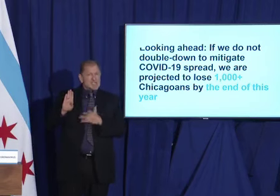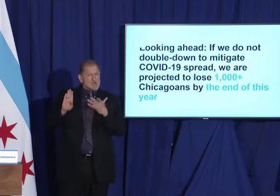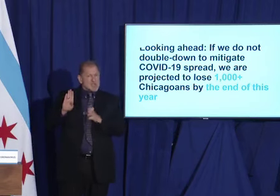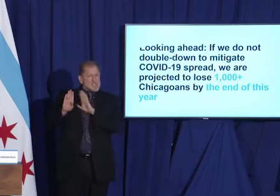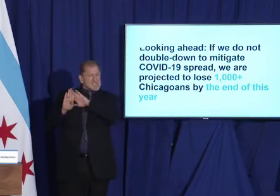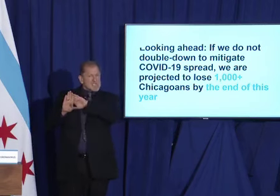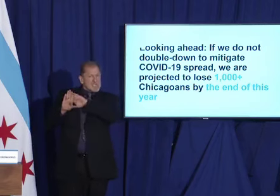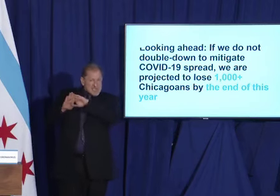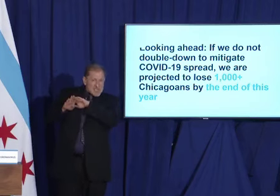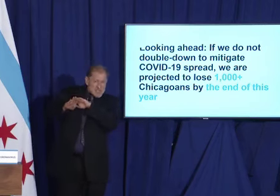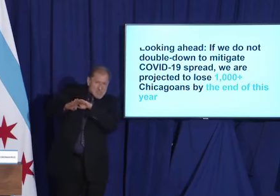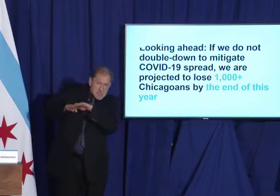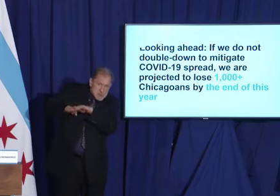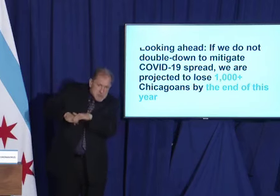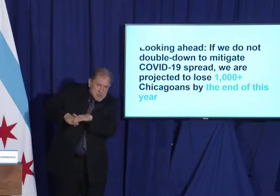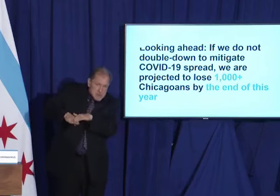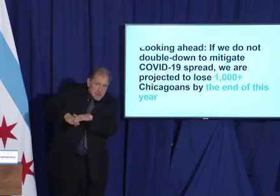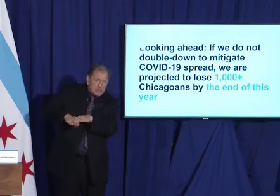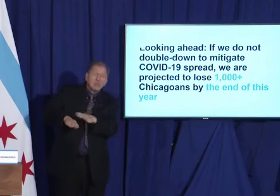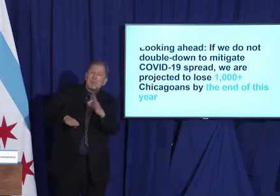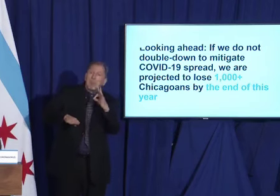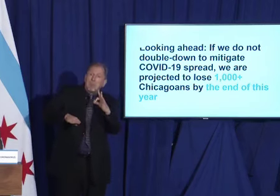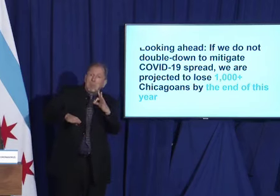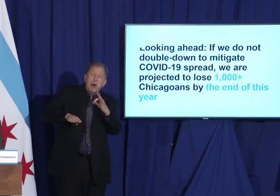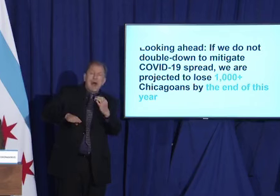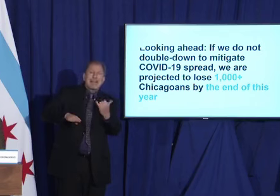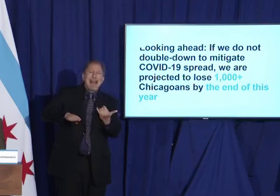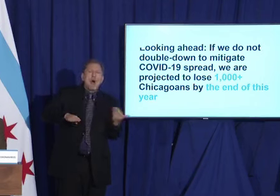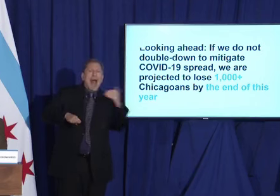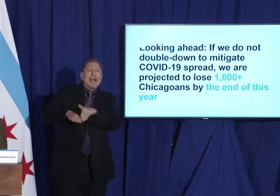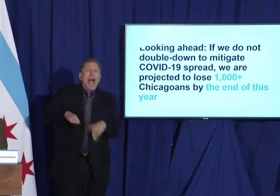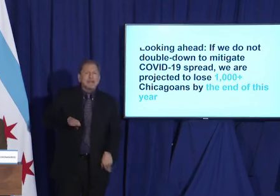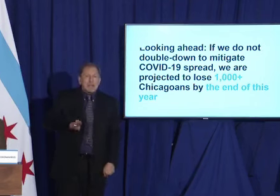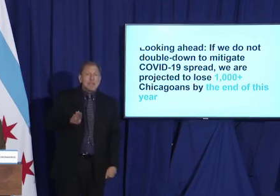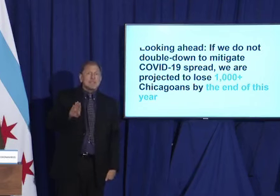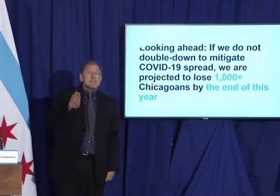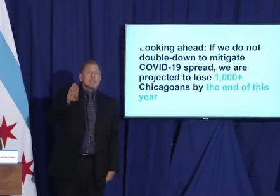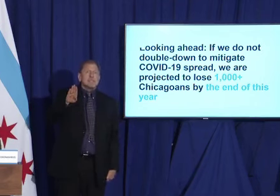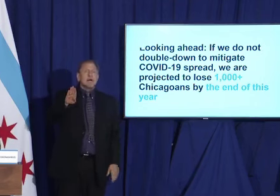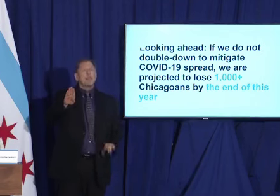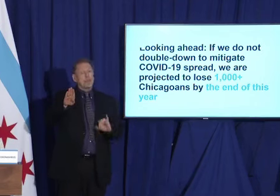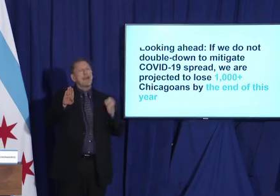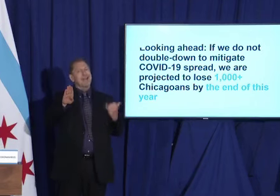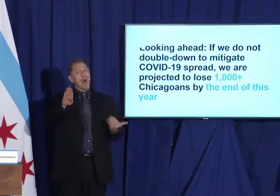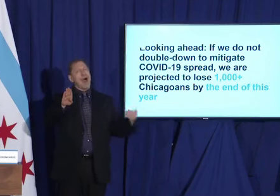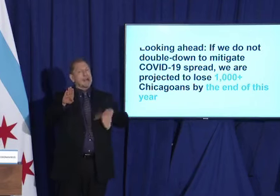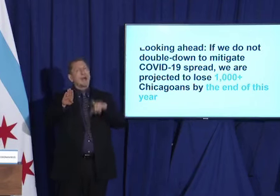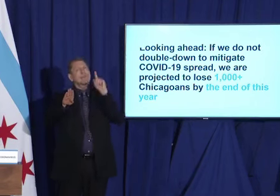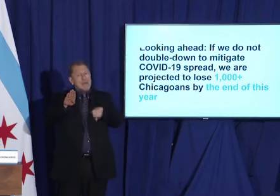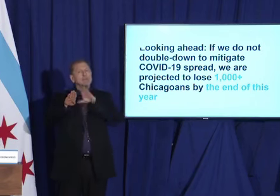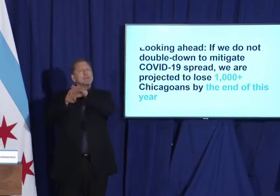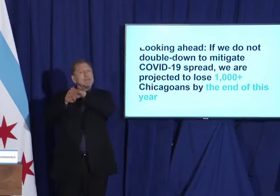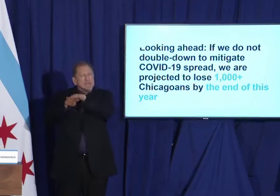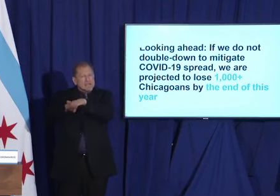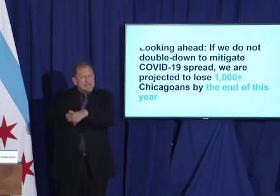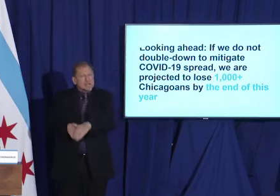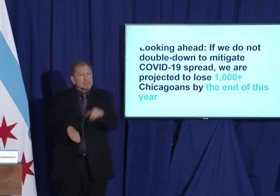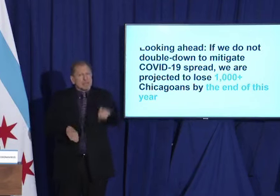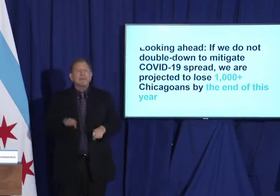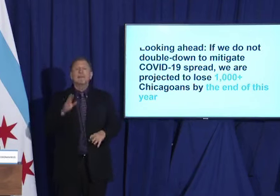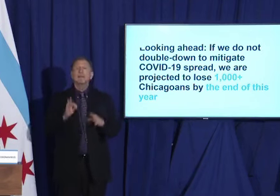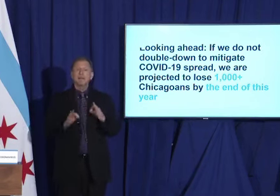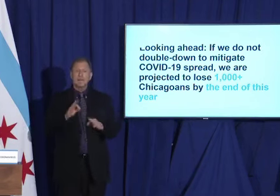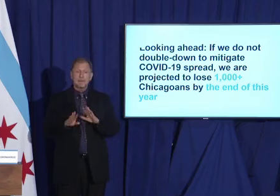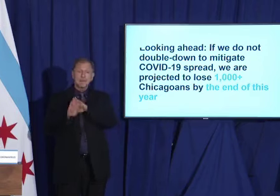there. The more we bend the curve, the more we can reopen our businesses and get our lives back to some sense